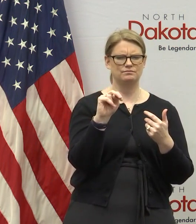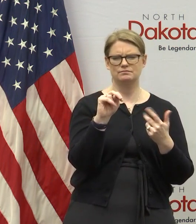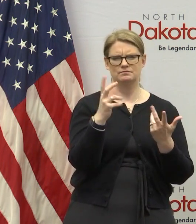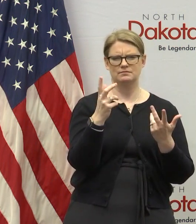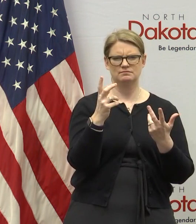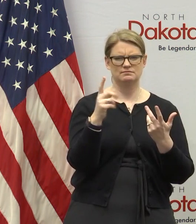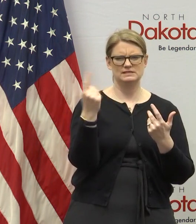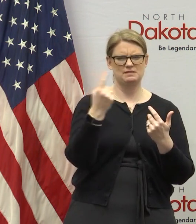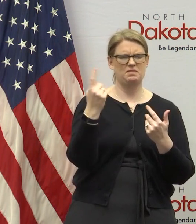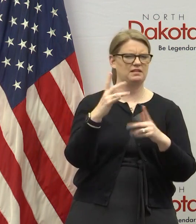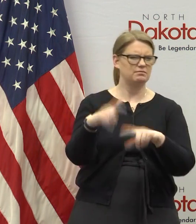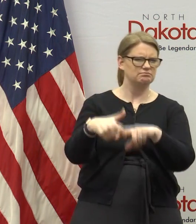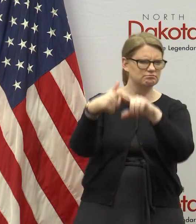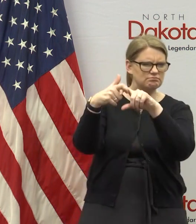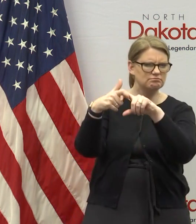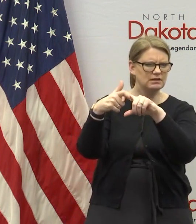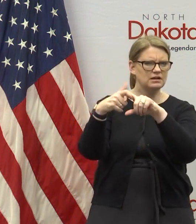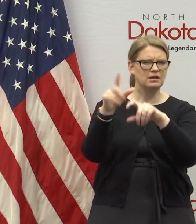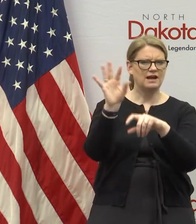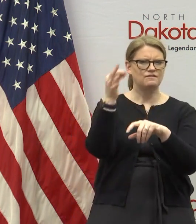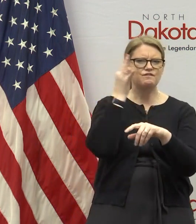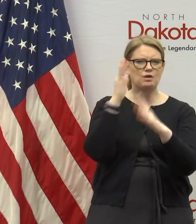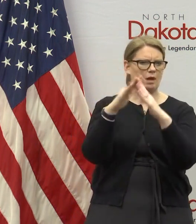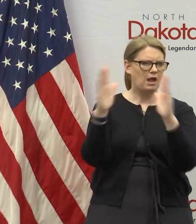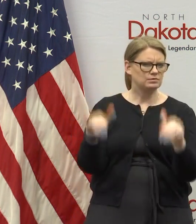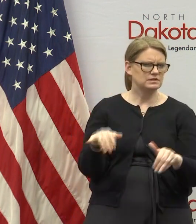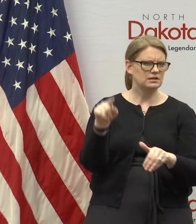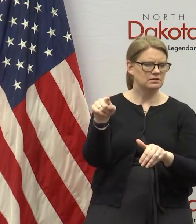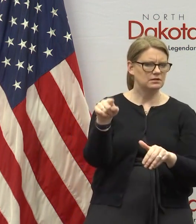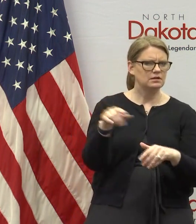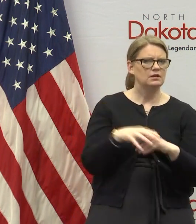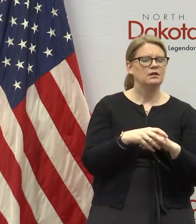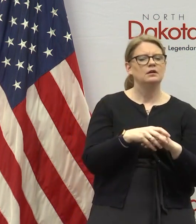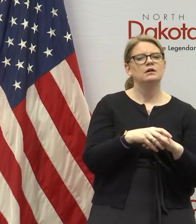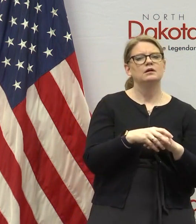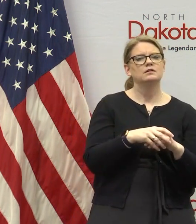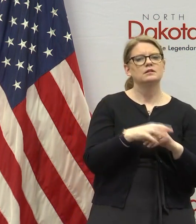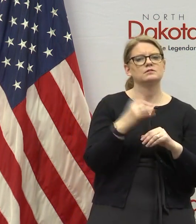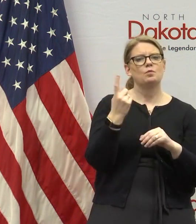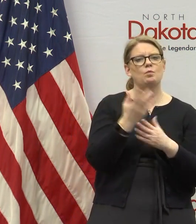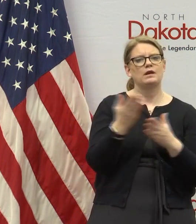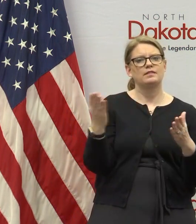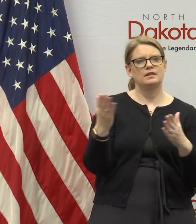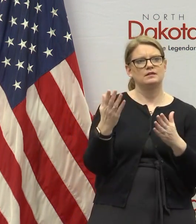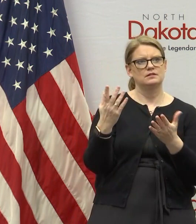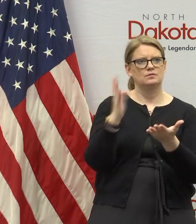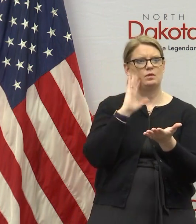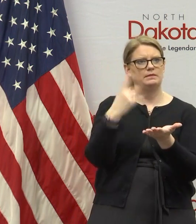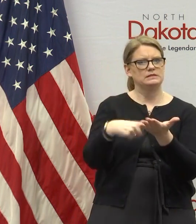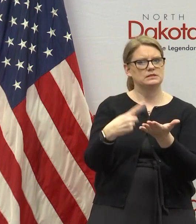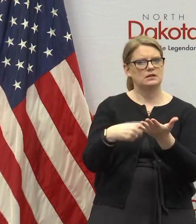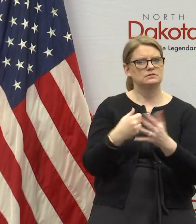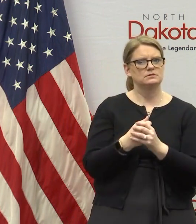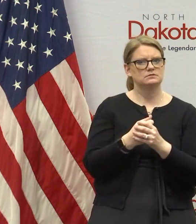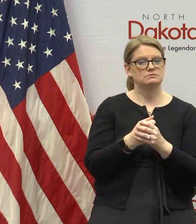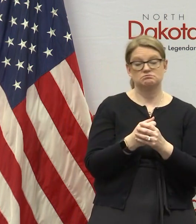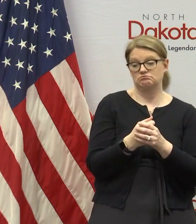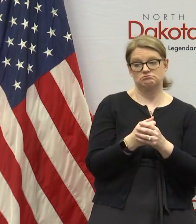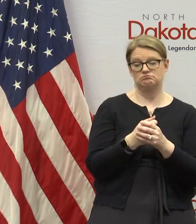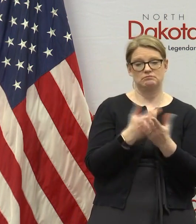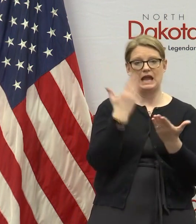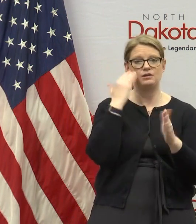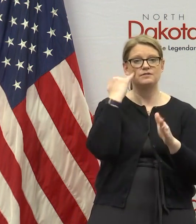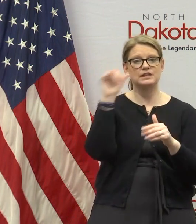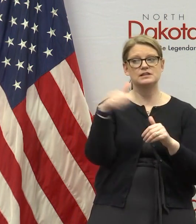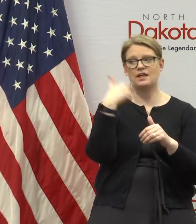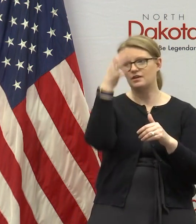level i think they put a moratorium in on federal housing uh but i i know that that's uh one of the things that's under discussion and i don't if there's other uh